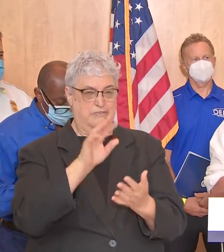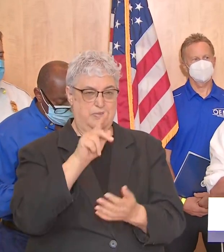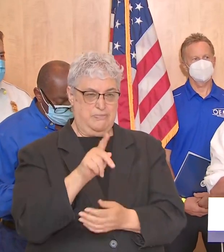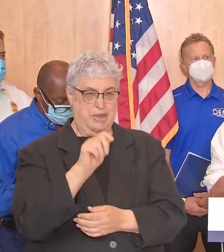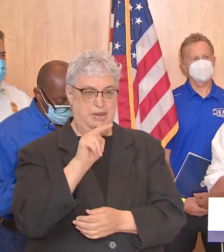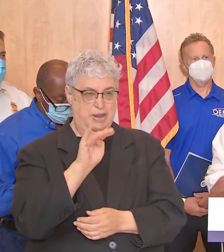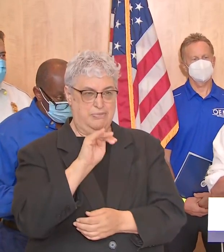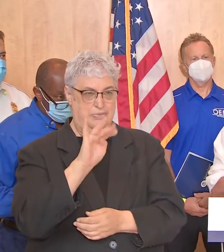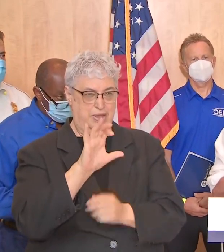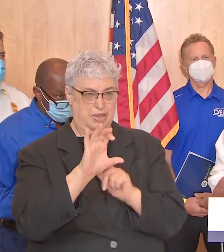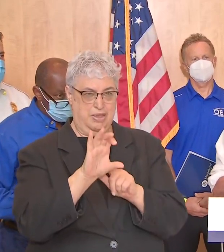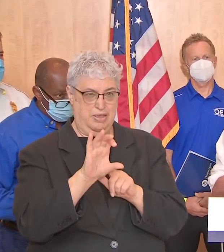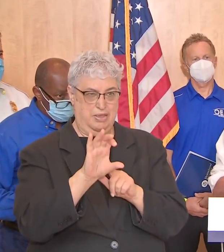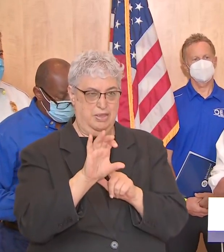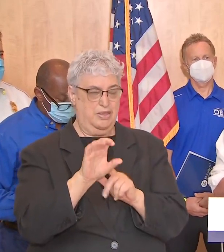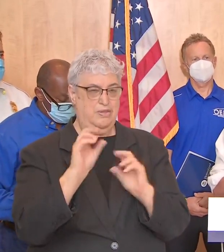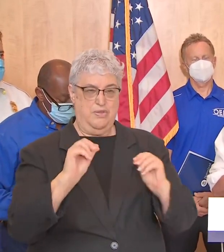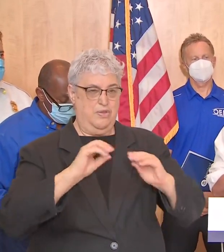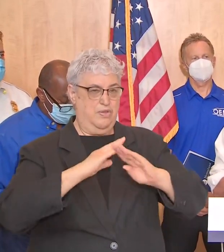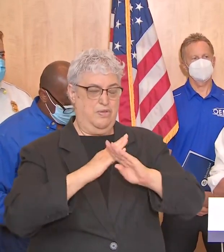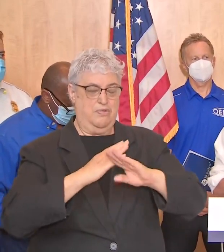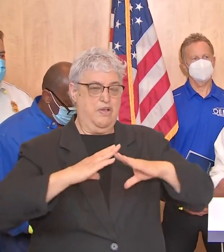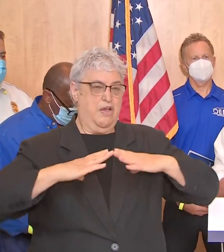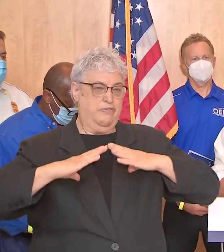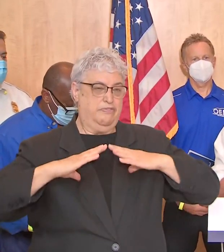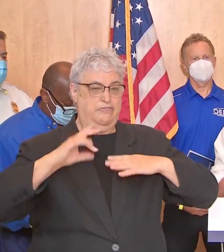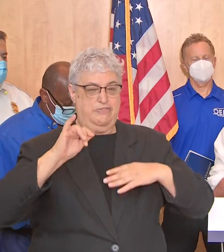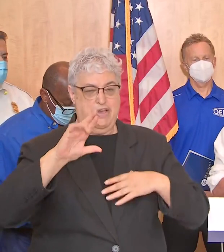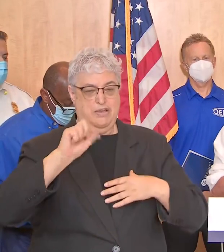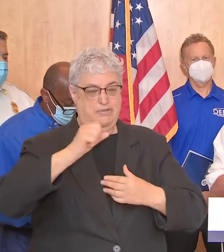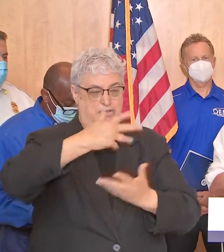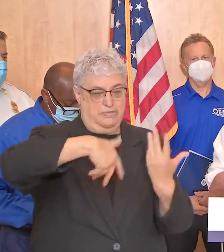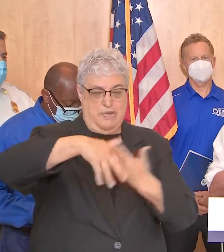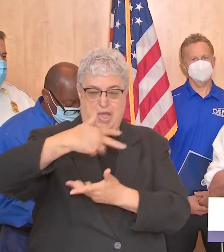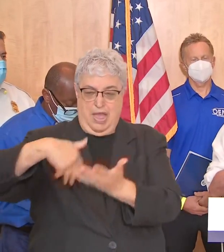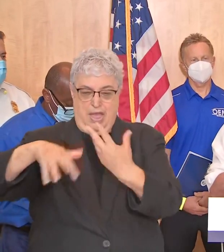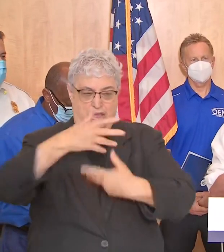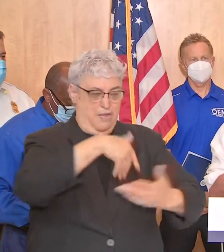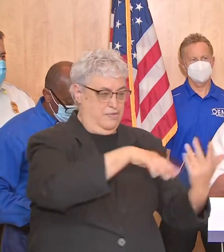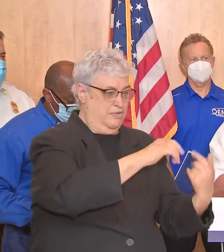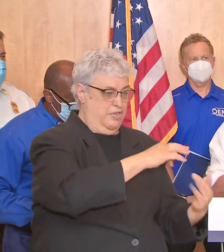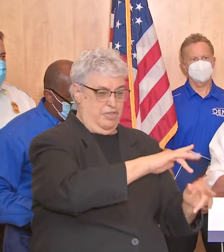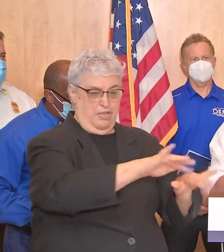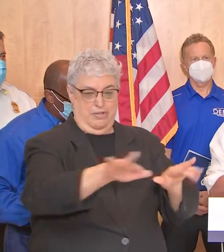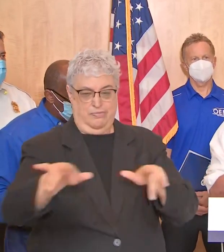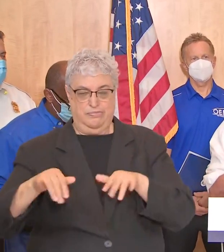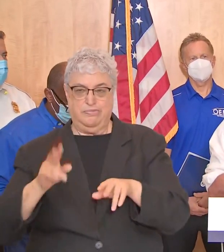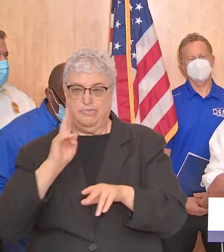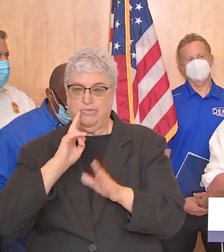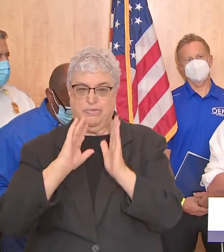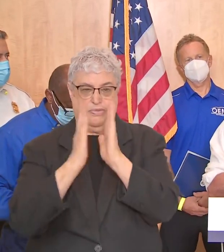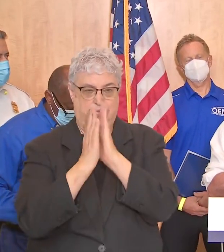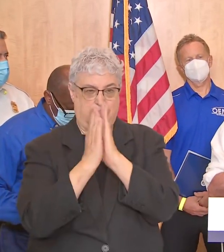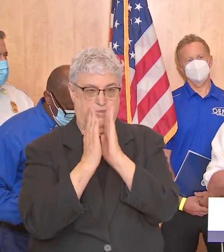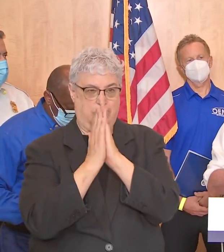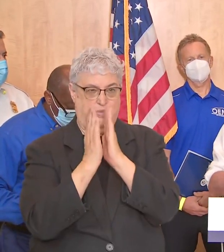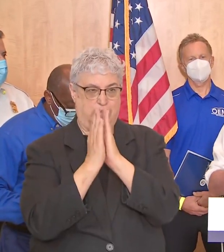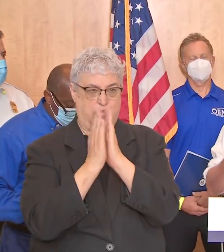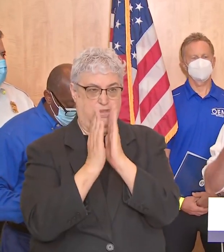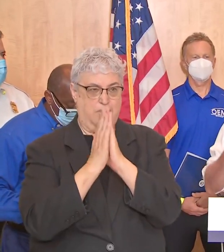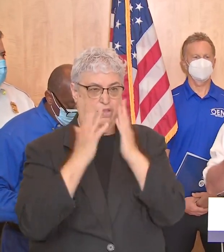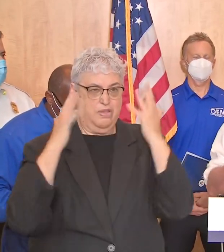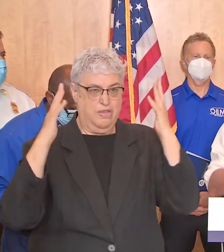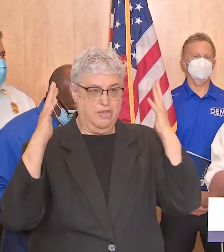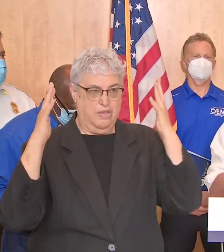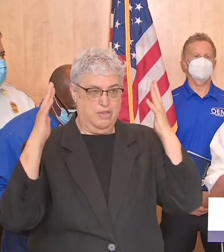the pandemic has not taken a break it has not the virus is still in our community i want to congratulate houstonians because we have done a great